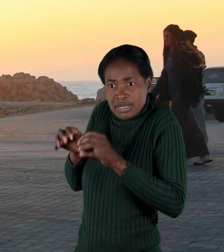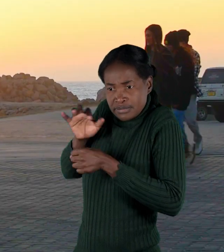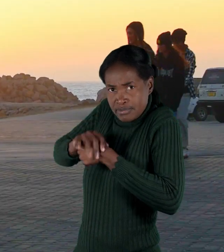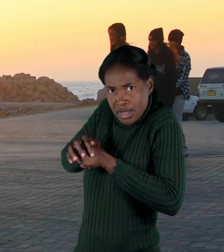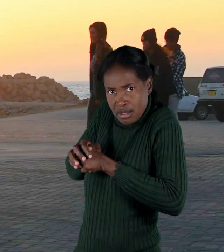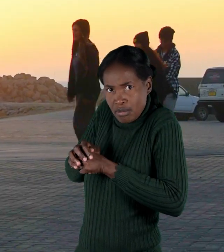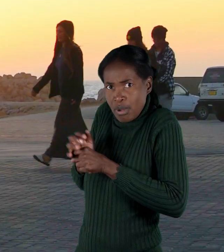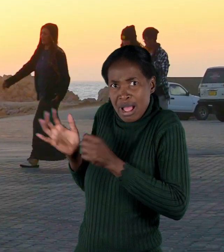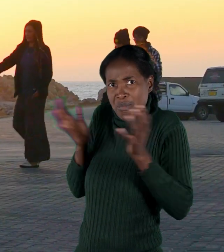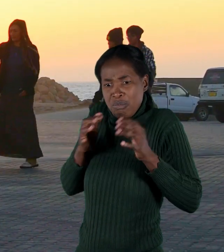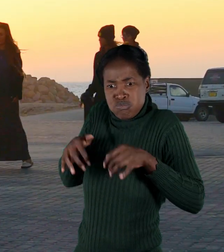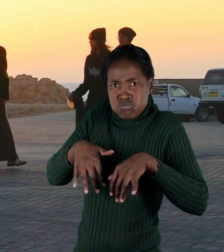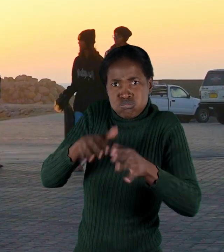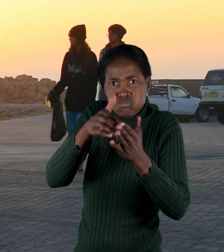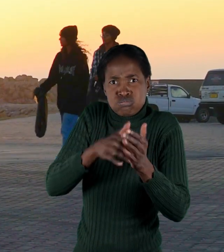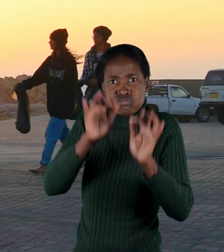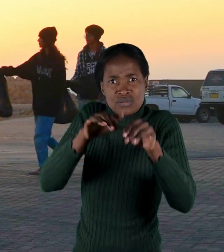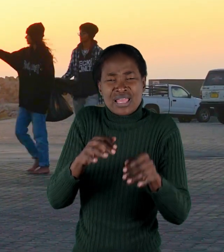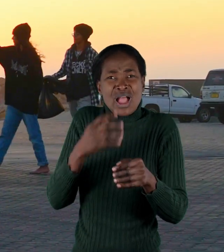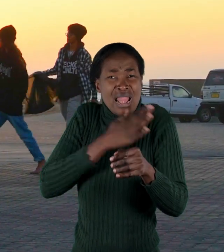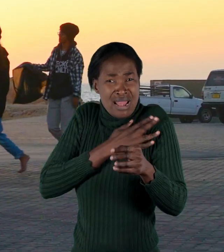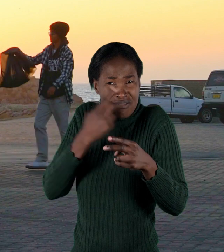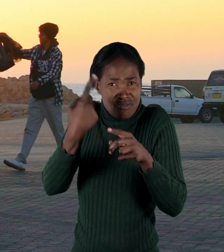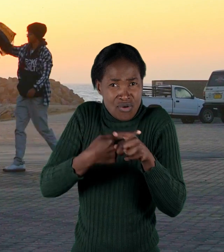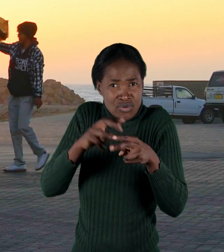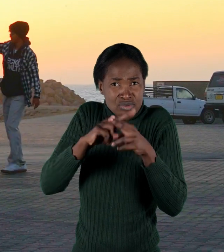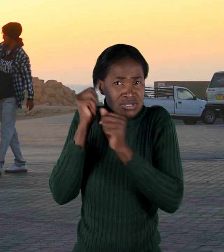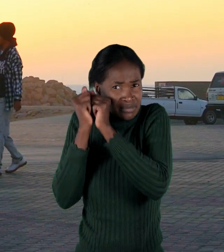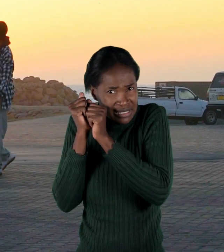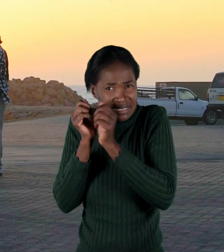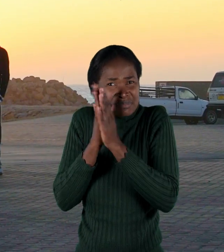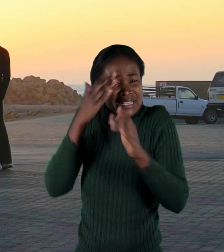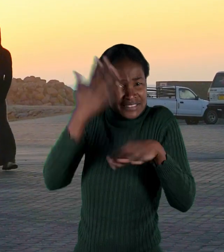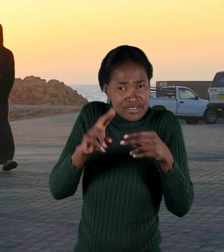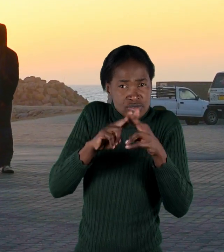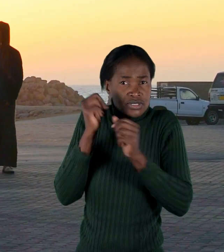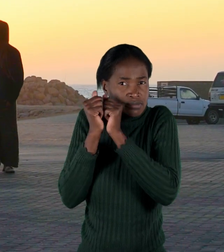And if you can't avoid using plastic, make sure it goes into a recycling bin when you're finished with it.